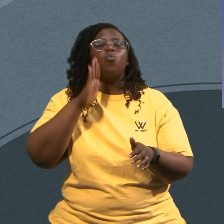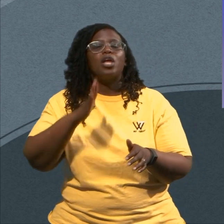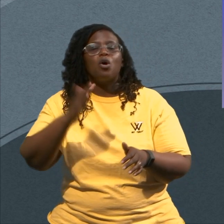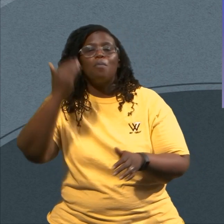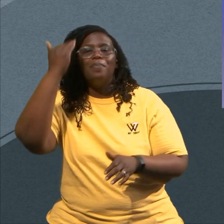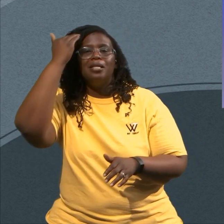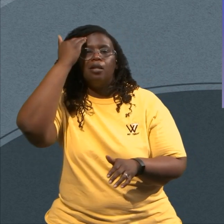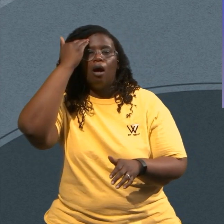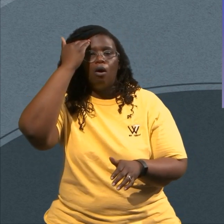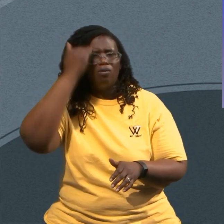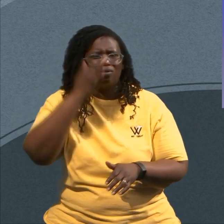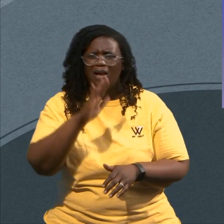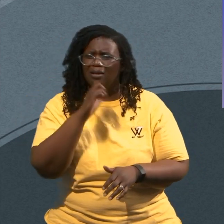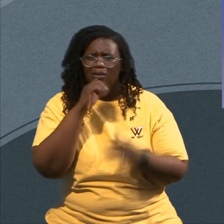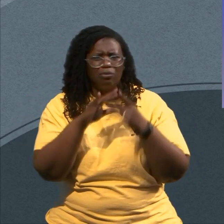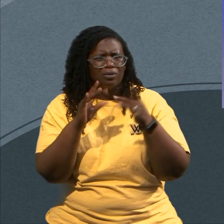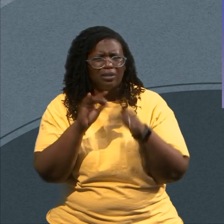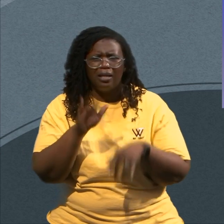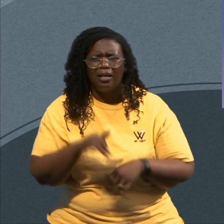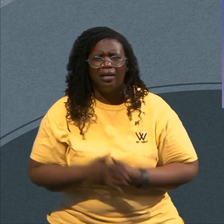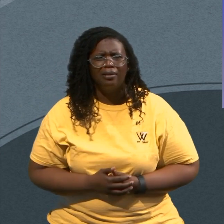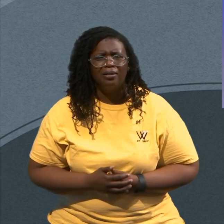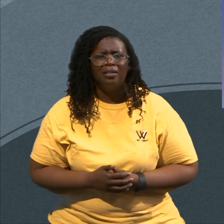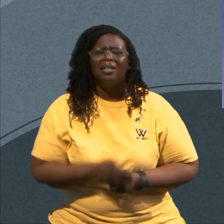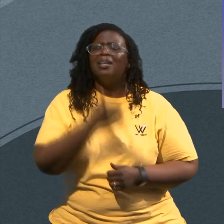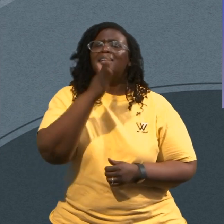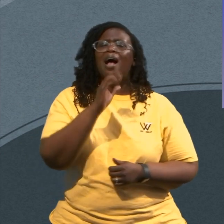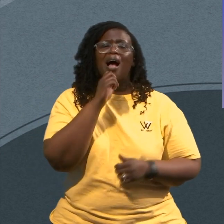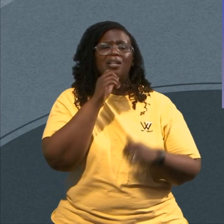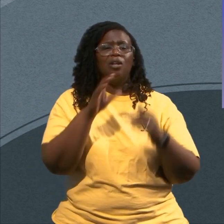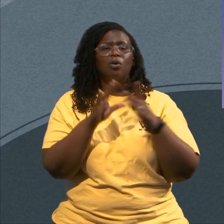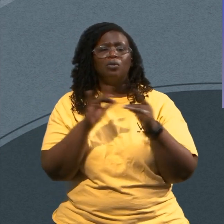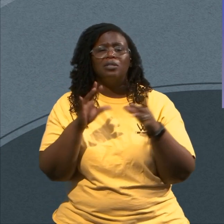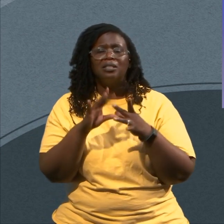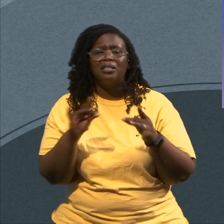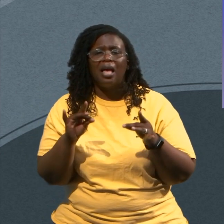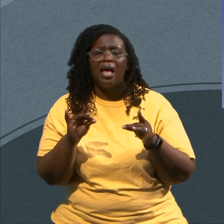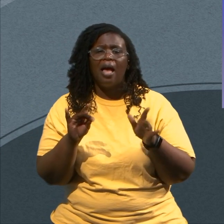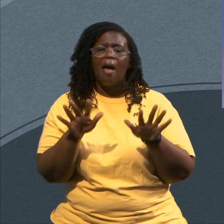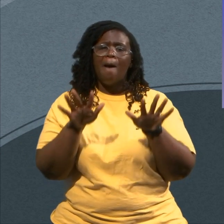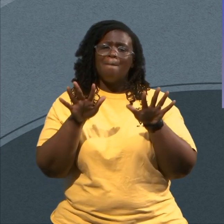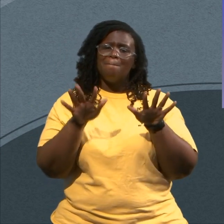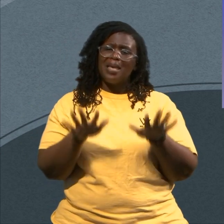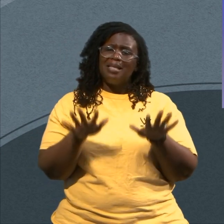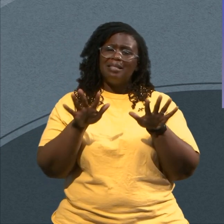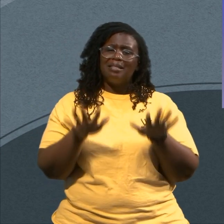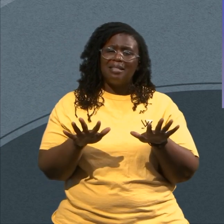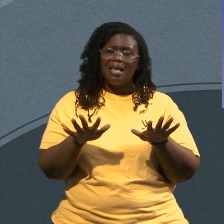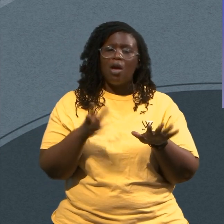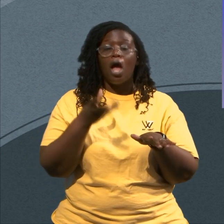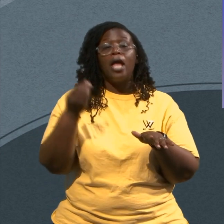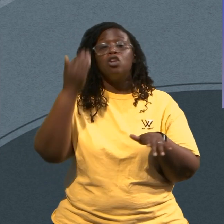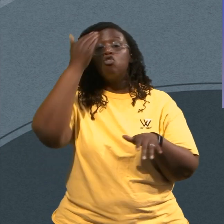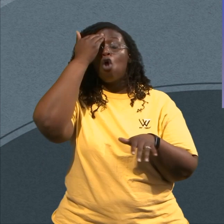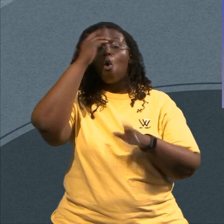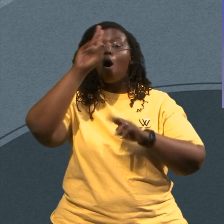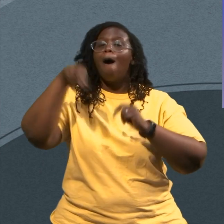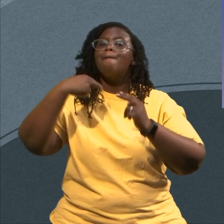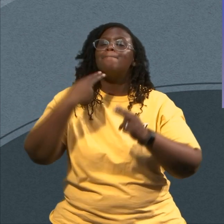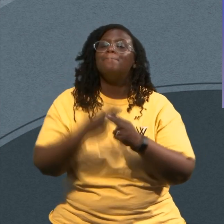It Doesn't Say Be Still And Know About Y'all Not Reading The Bible With Me